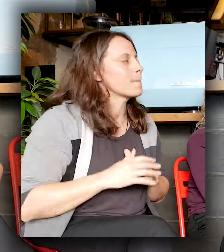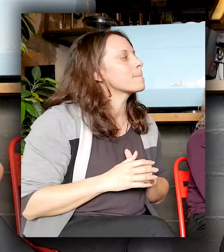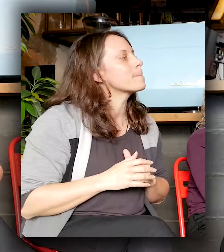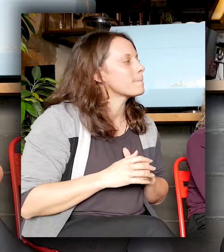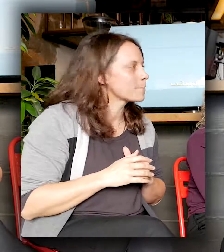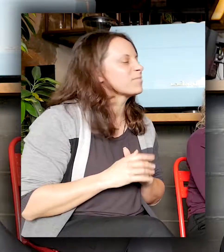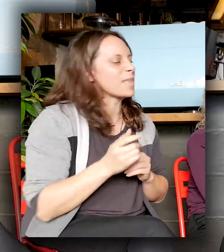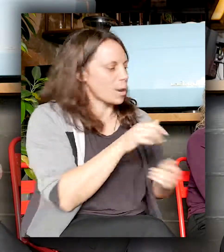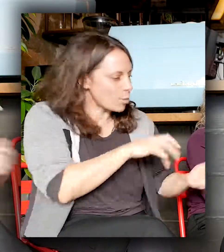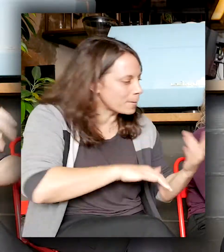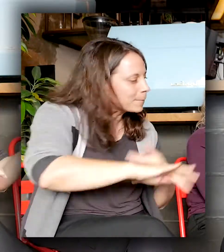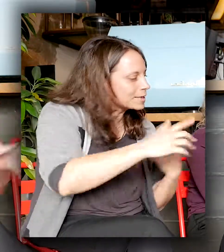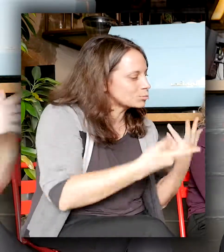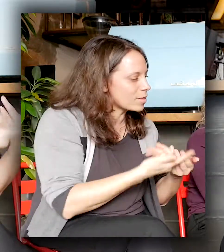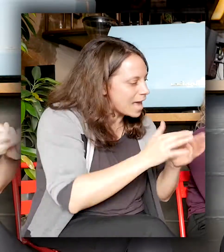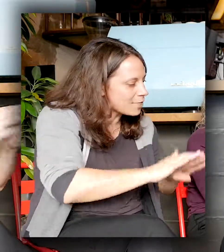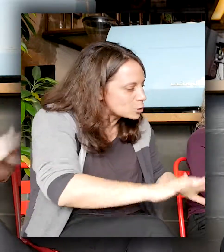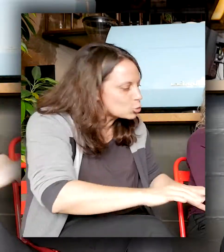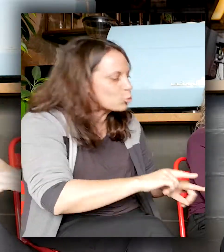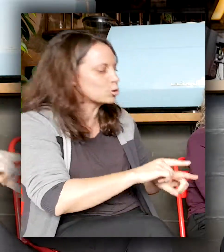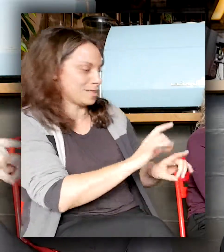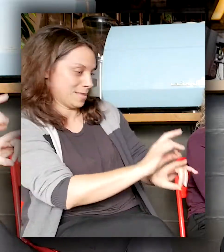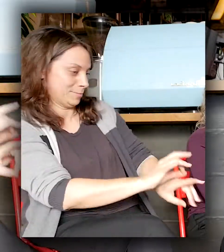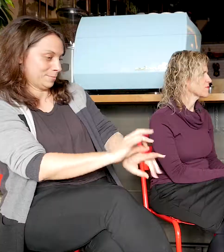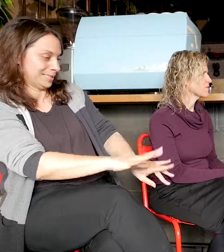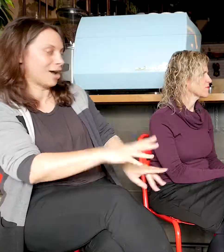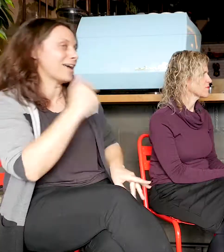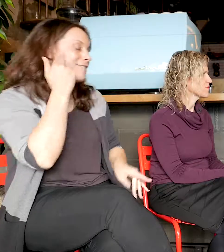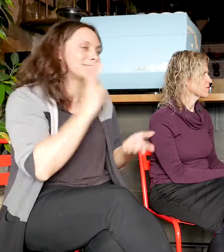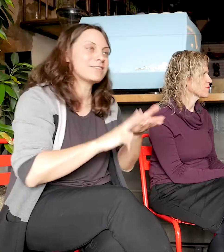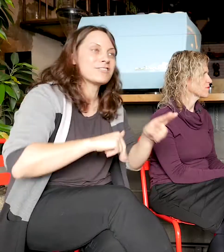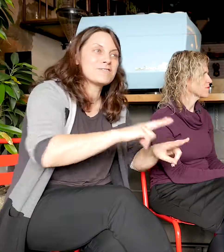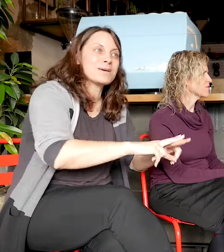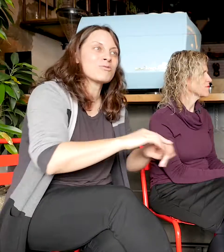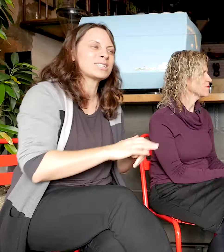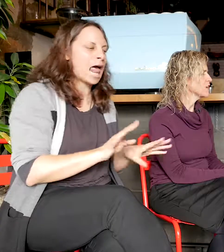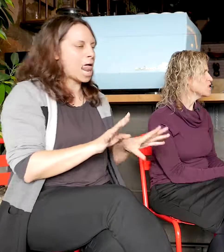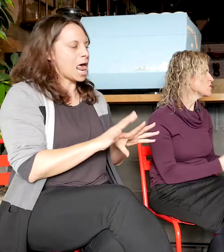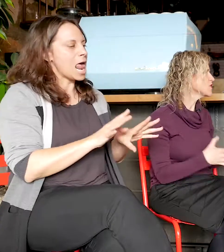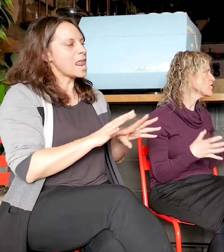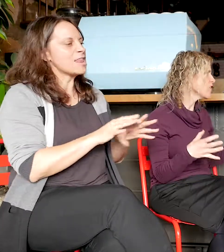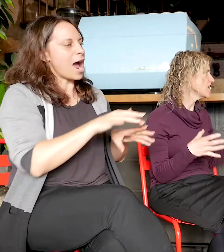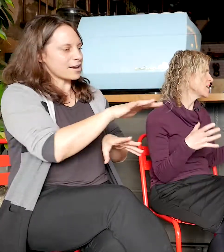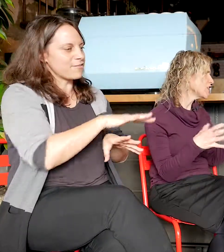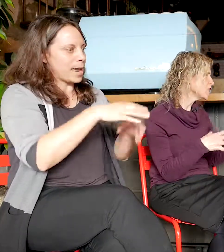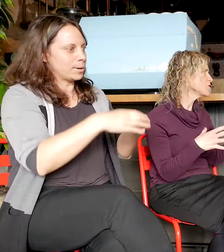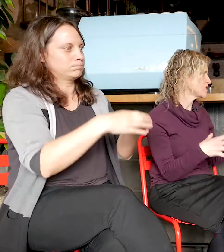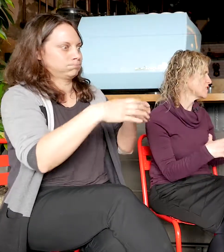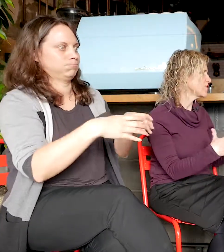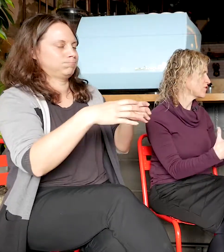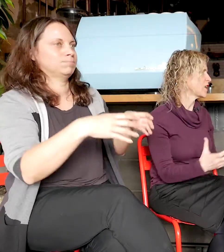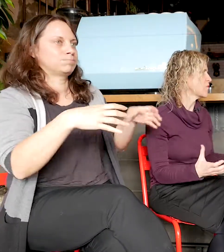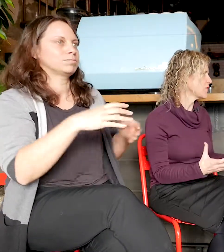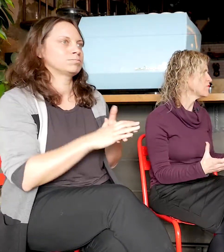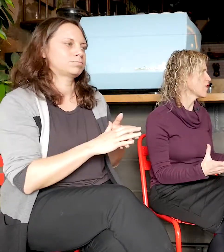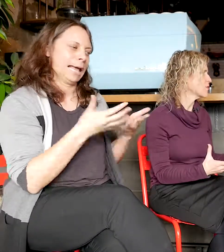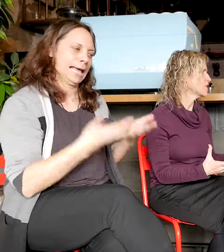sort of mix with other children who have deaf parents. And it's just this, it's really an extended family. So it's a very inclusive environment.